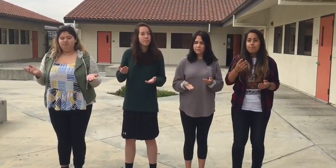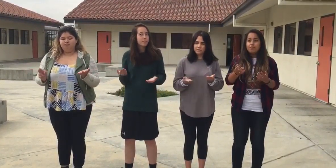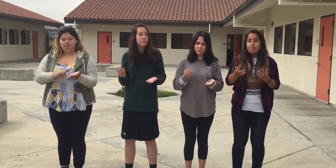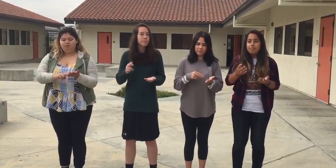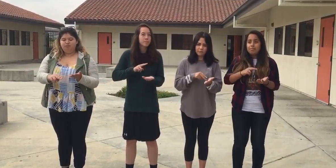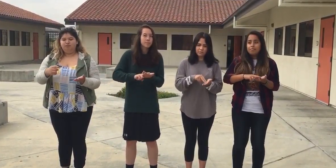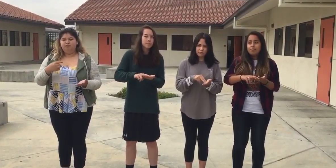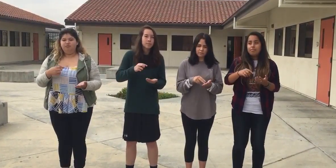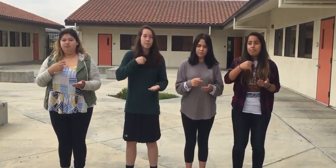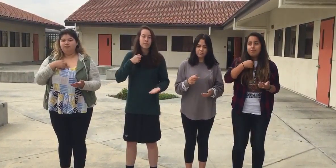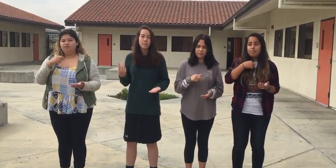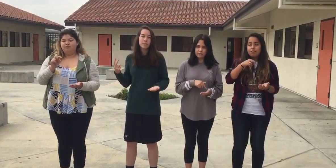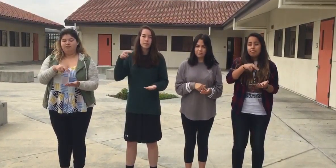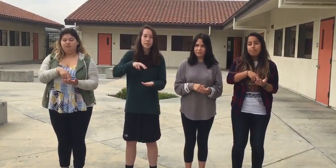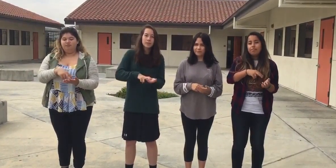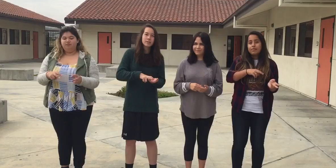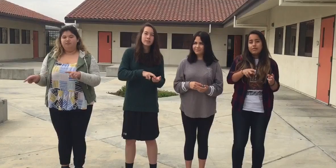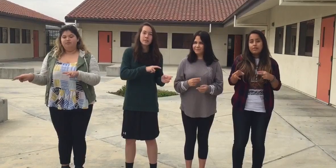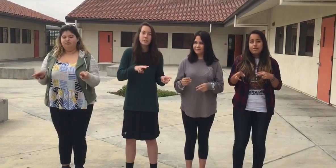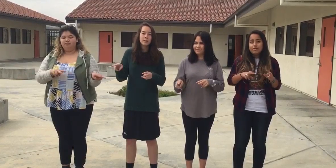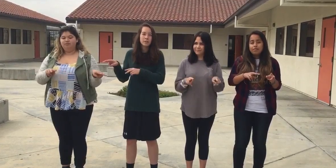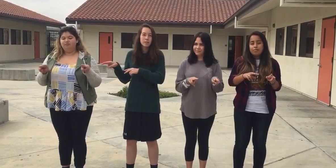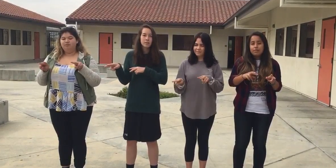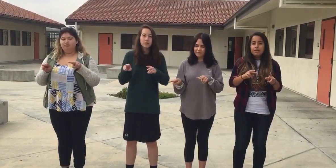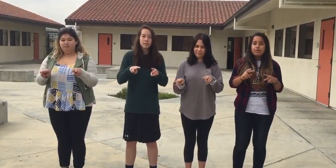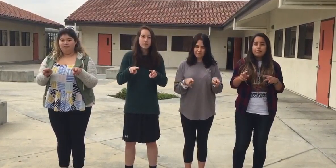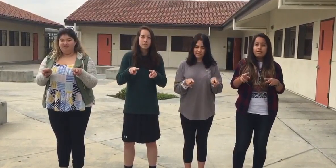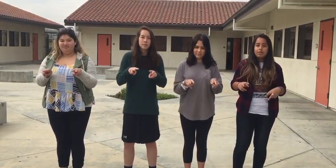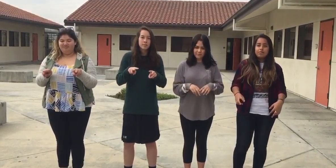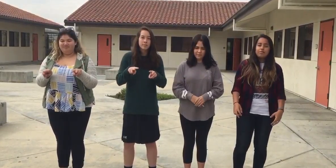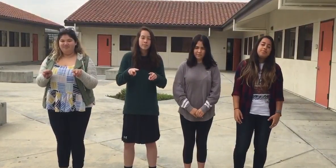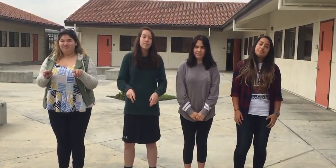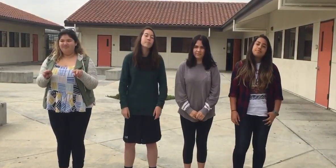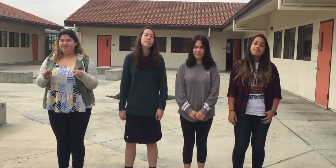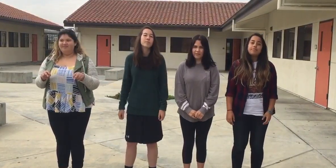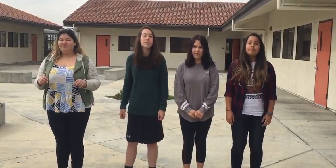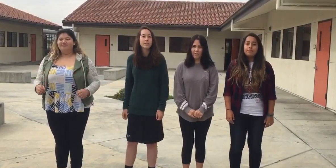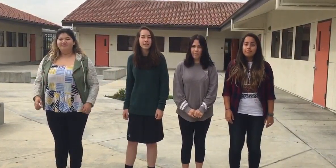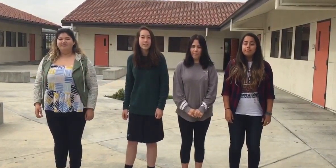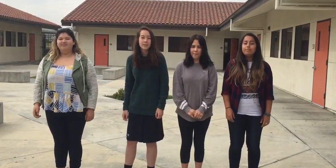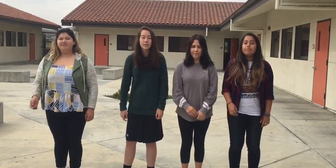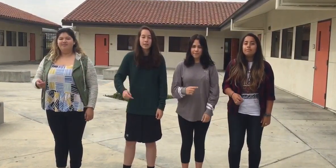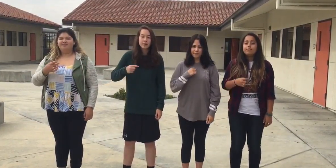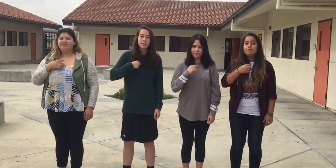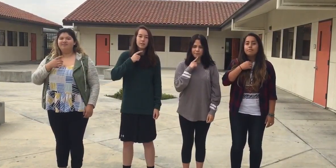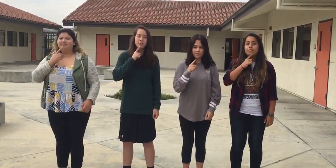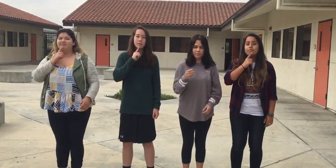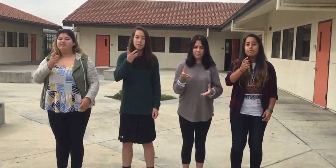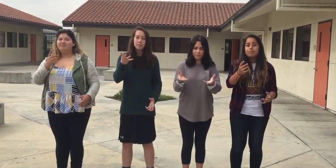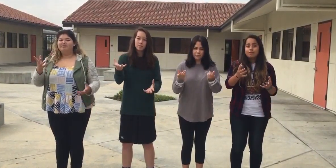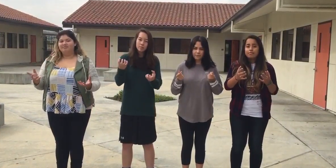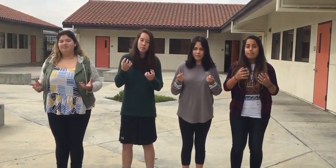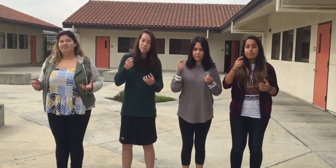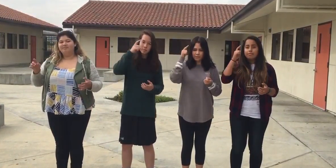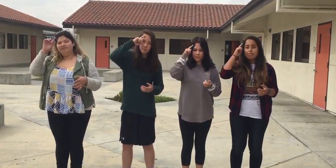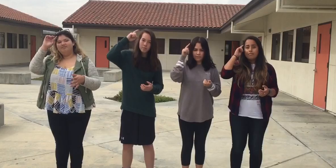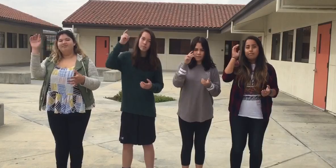Cause they'd fill the open air And leave teardrops everywhere You'd think me rude But I would just